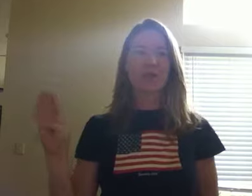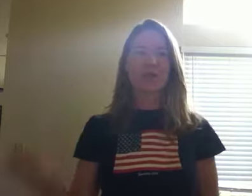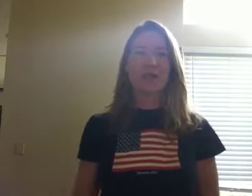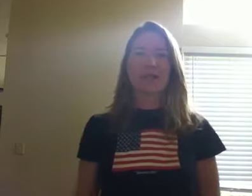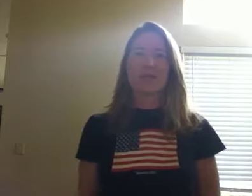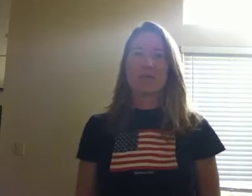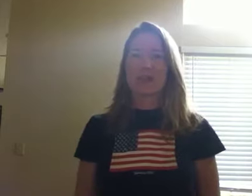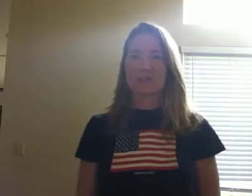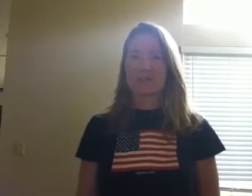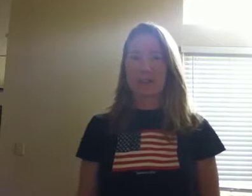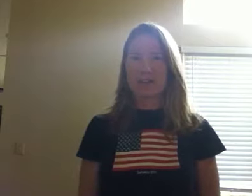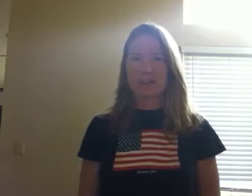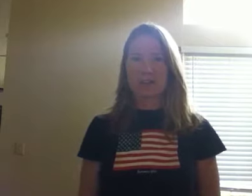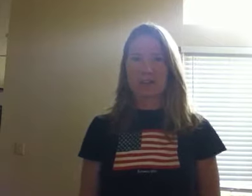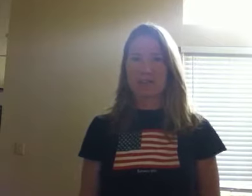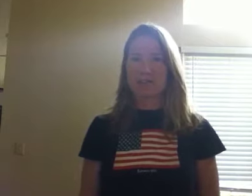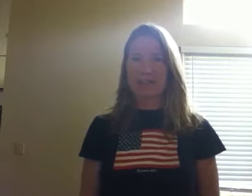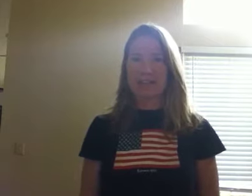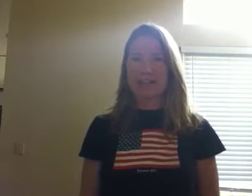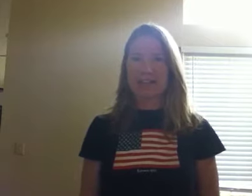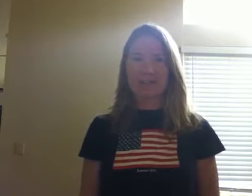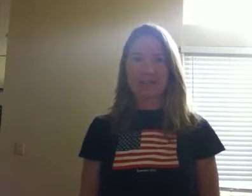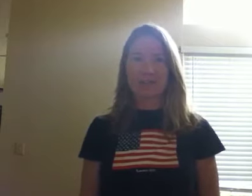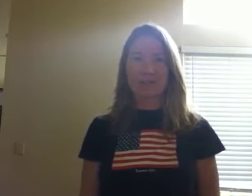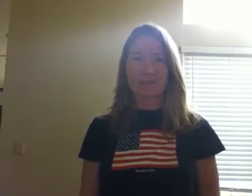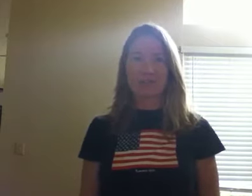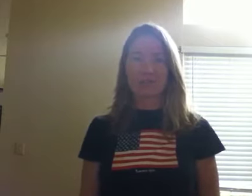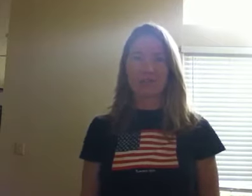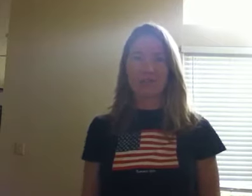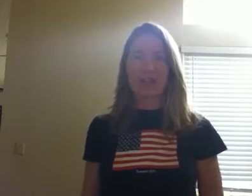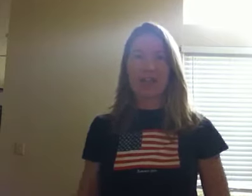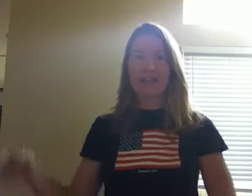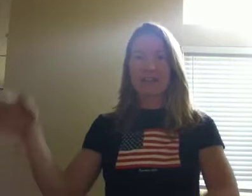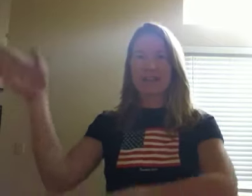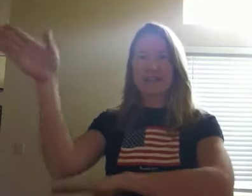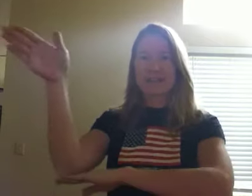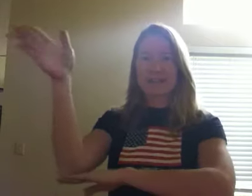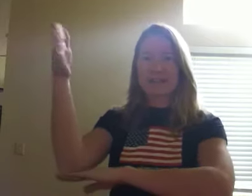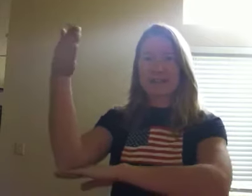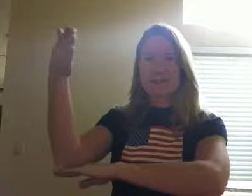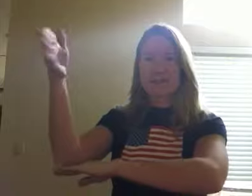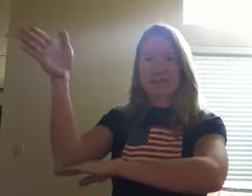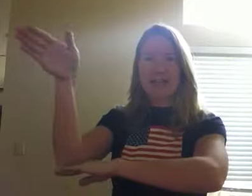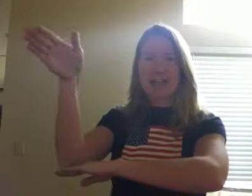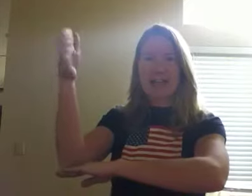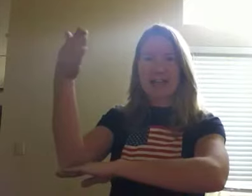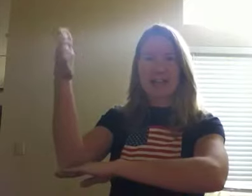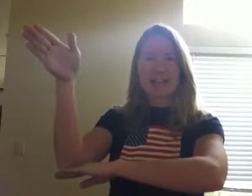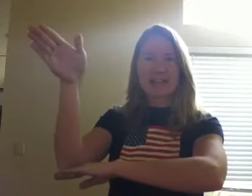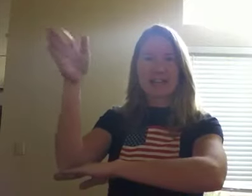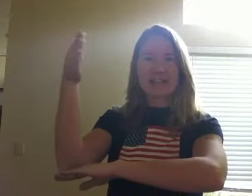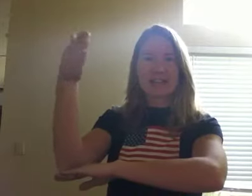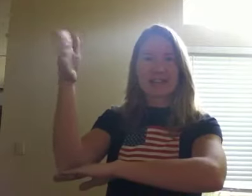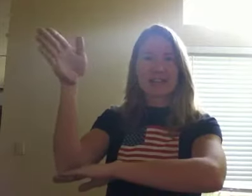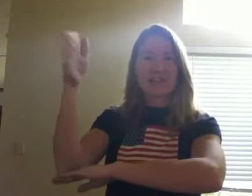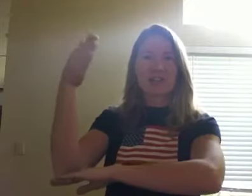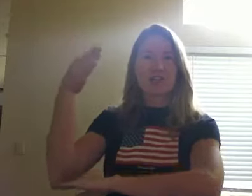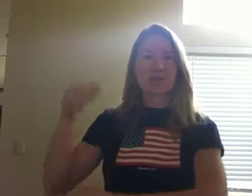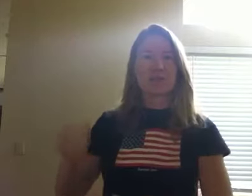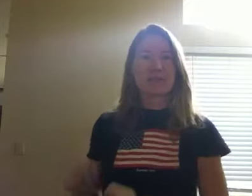You may also find that there are a lot of flags out for the Fourth of July. Flag. You can show them the